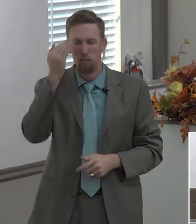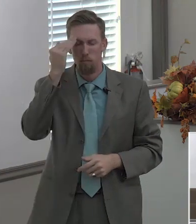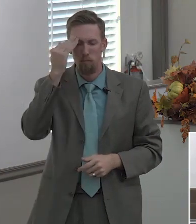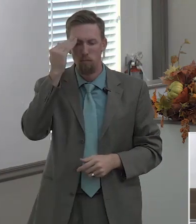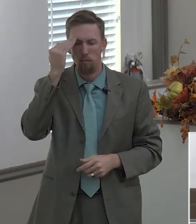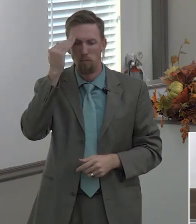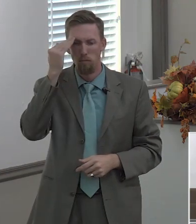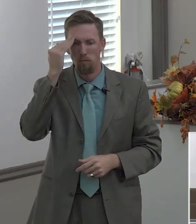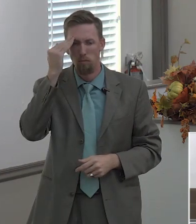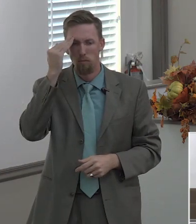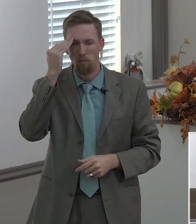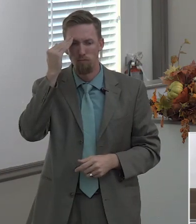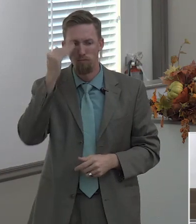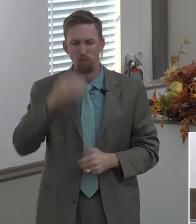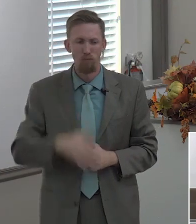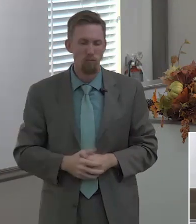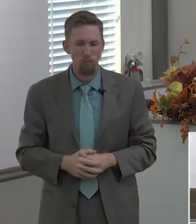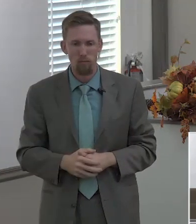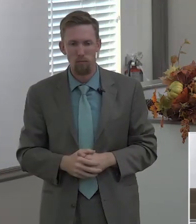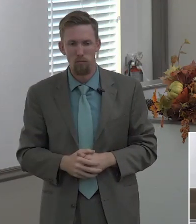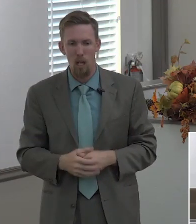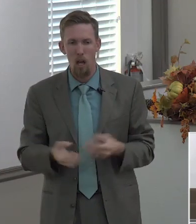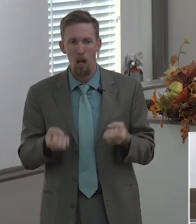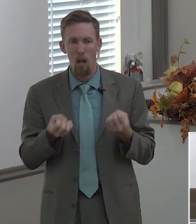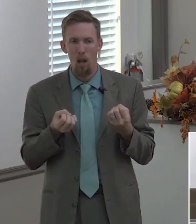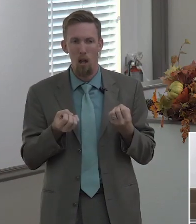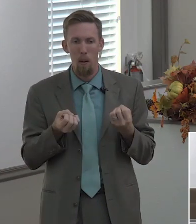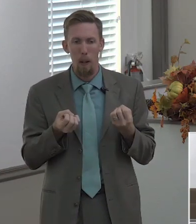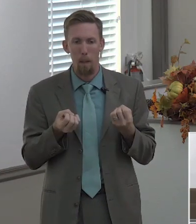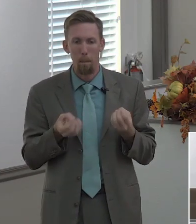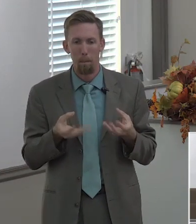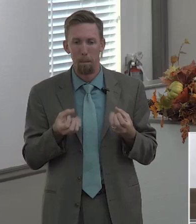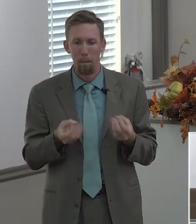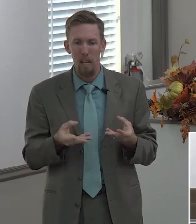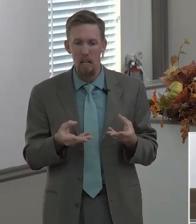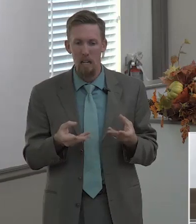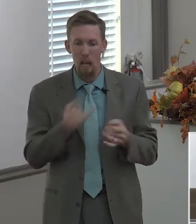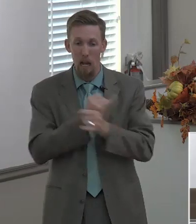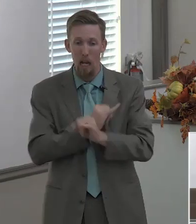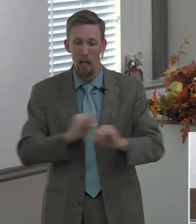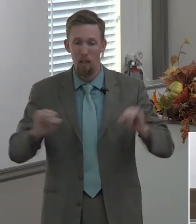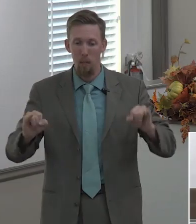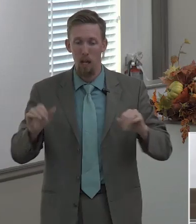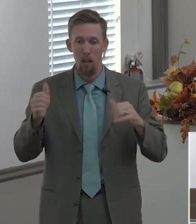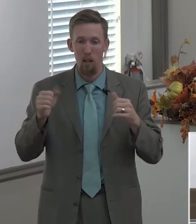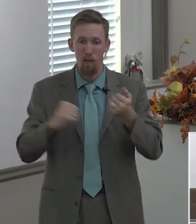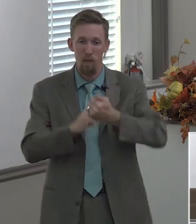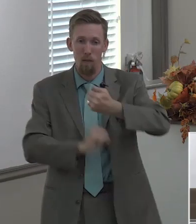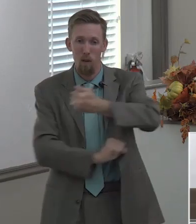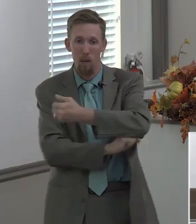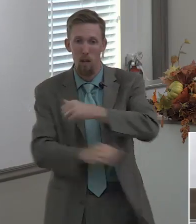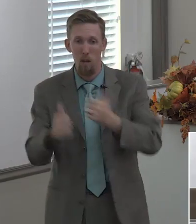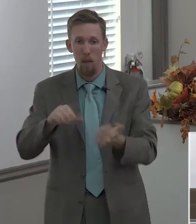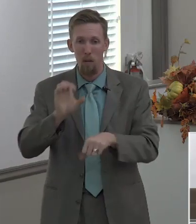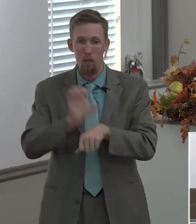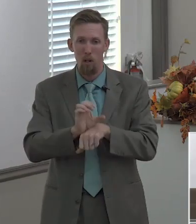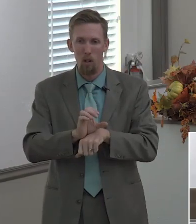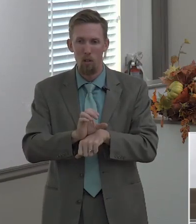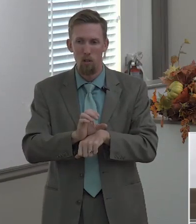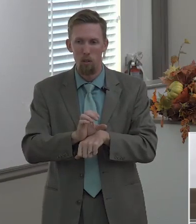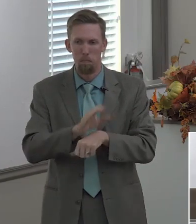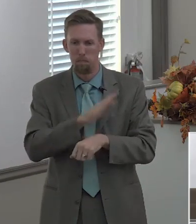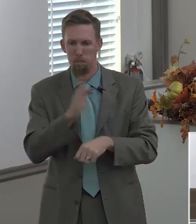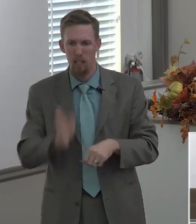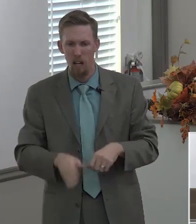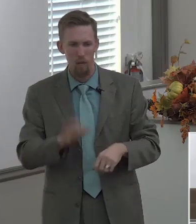you know the vast overwhelming majority of independent fundamental baptist churches in america have never planted